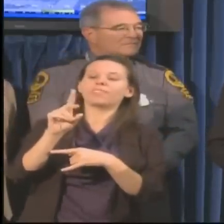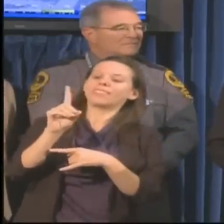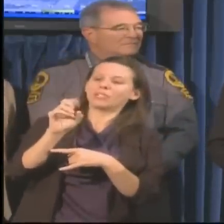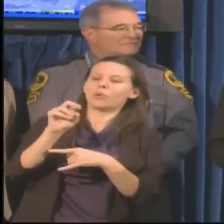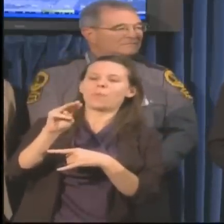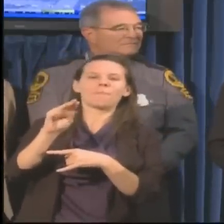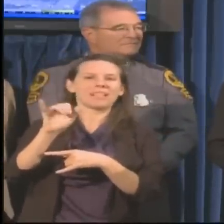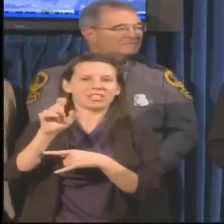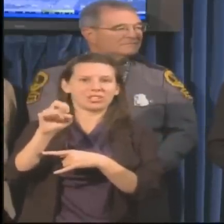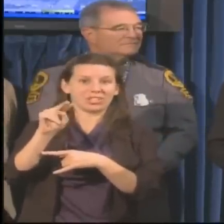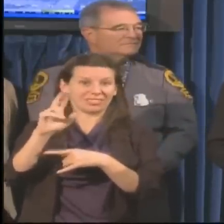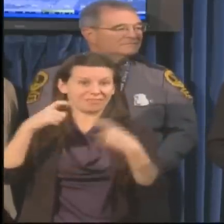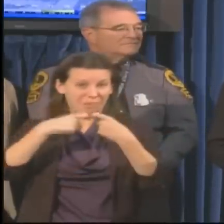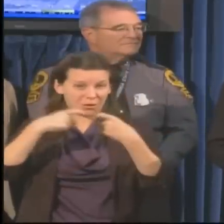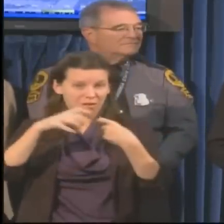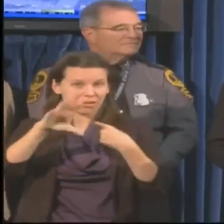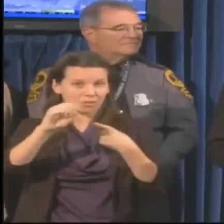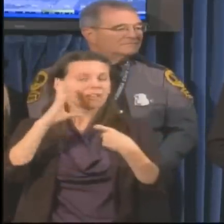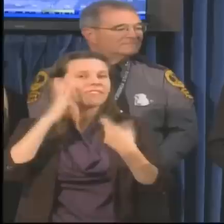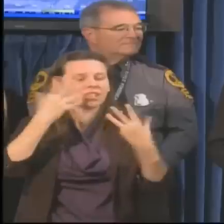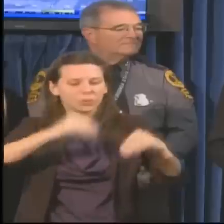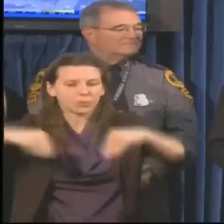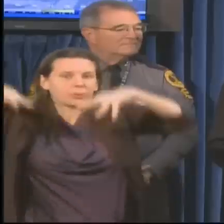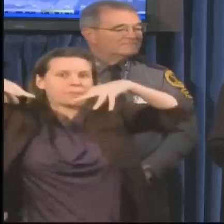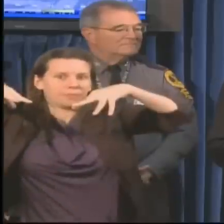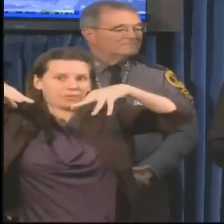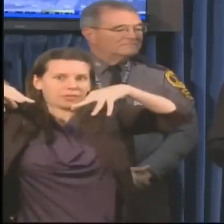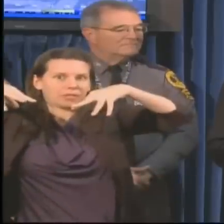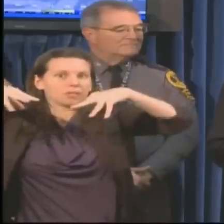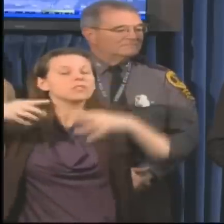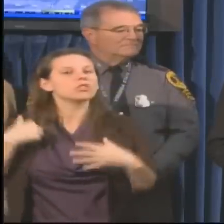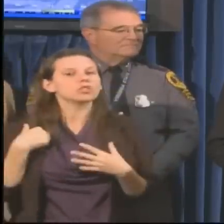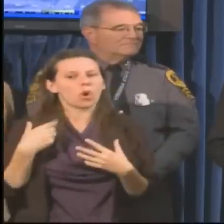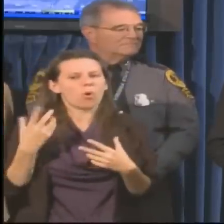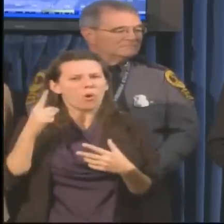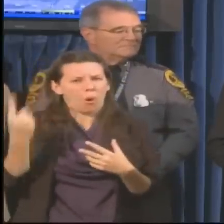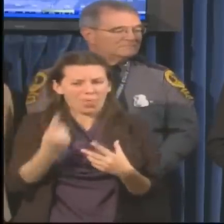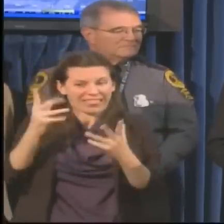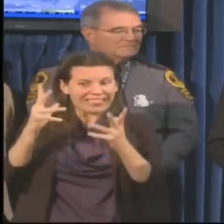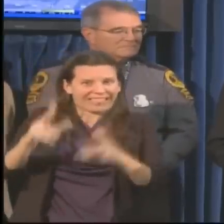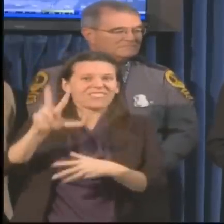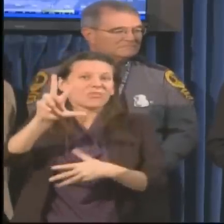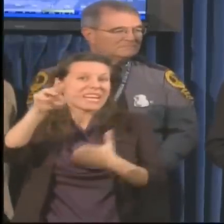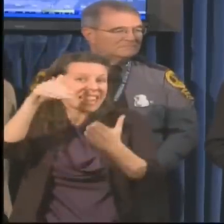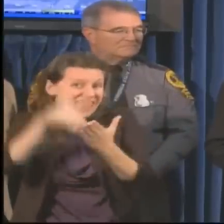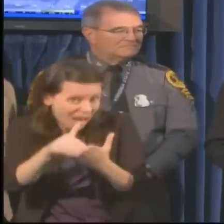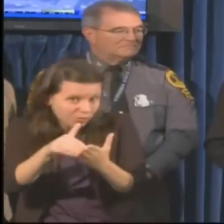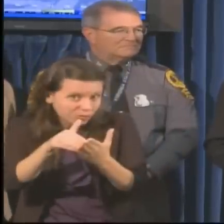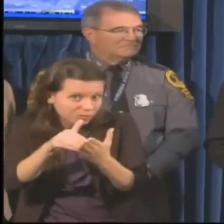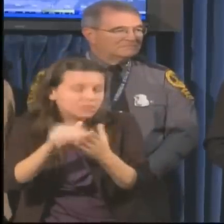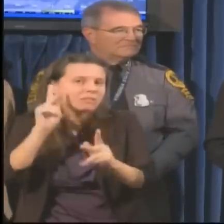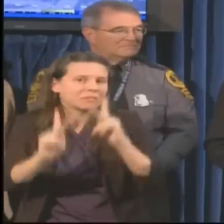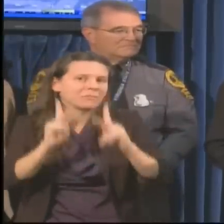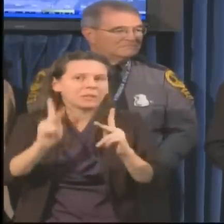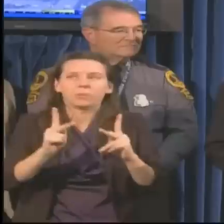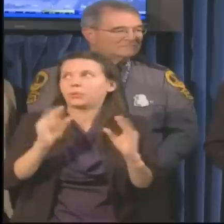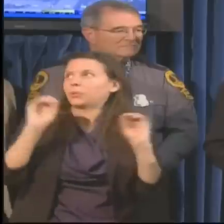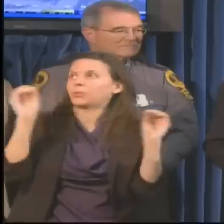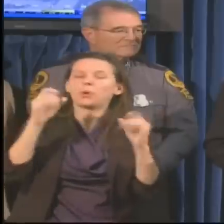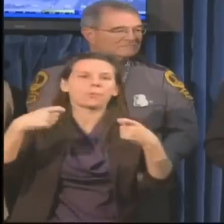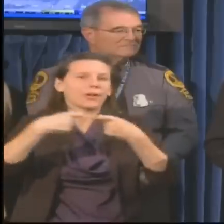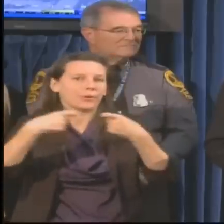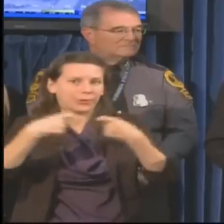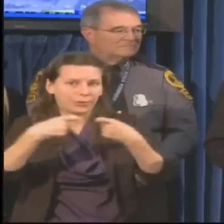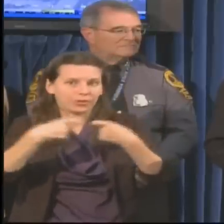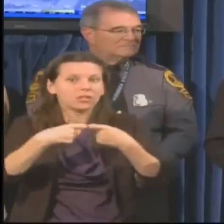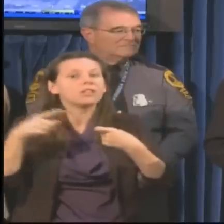They've got commitments now for over 2,000 employees from other companies, from other states to come in